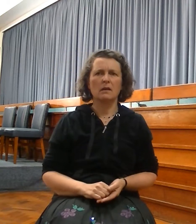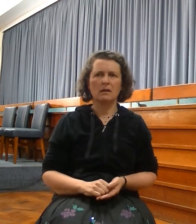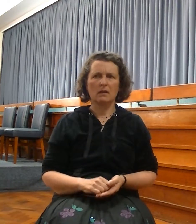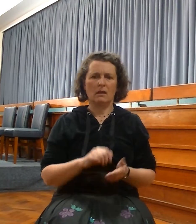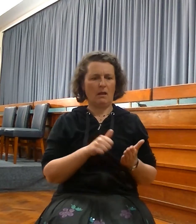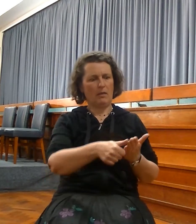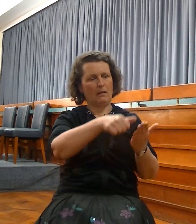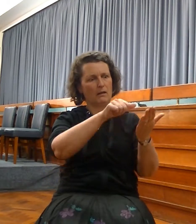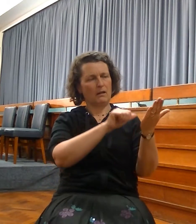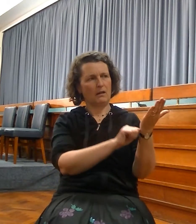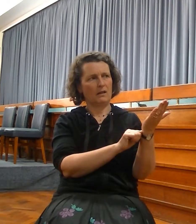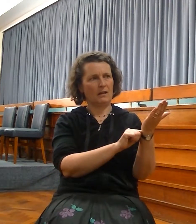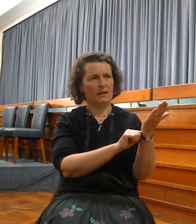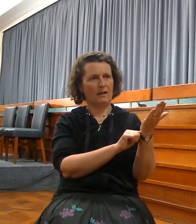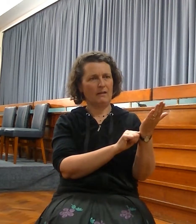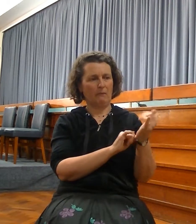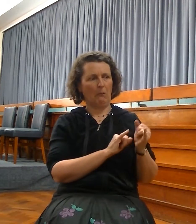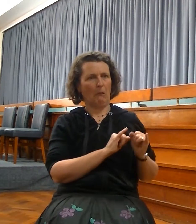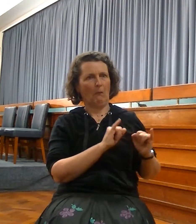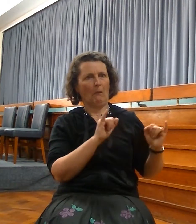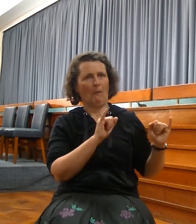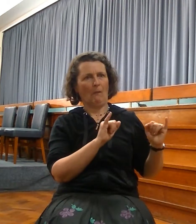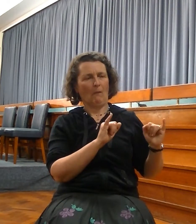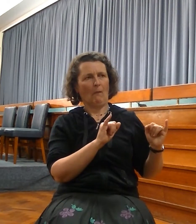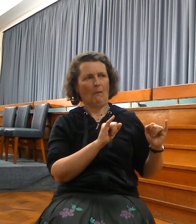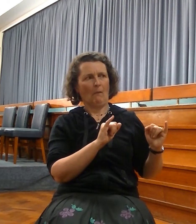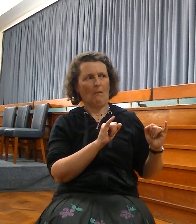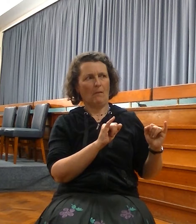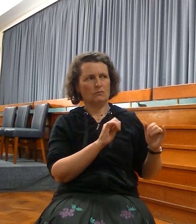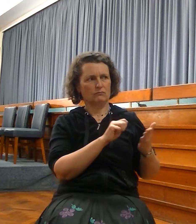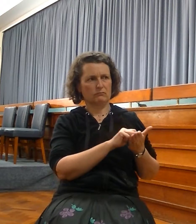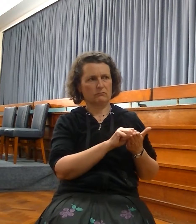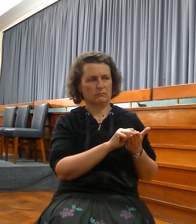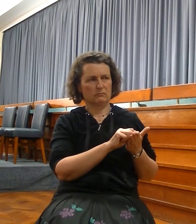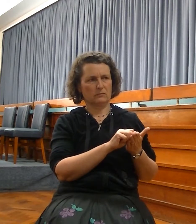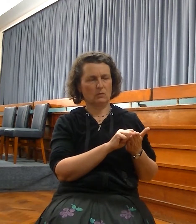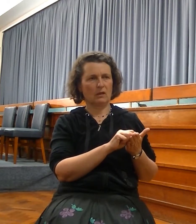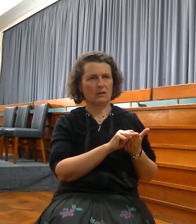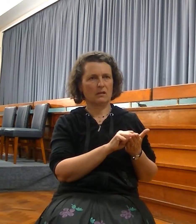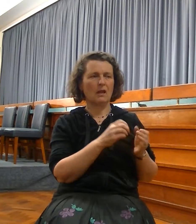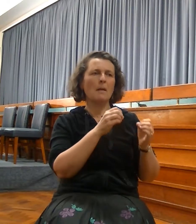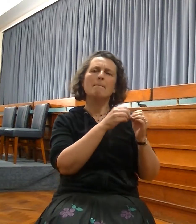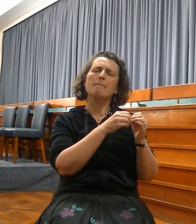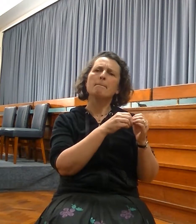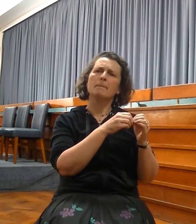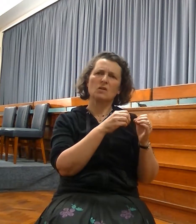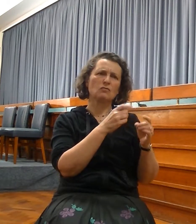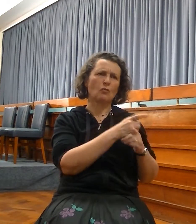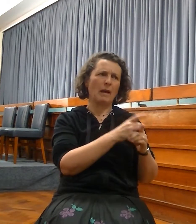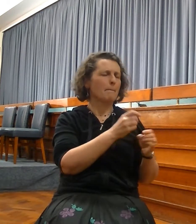of the overthrow of Babylon. Now, that prophecy is obviously a prophecy of